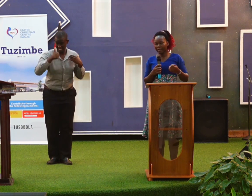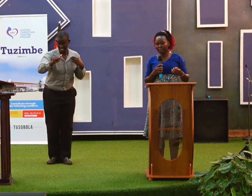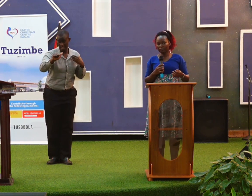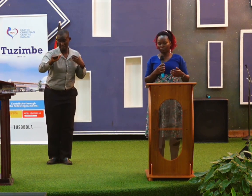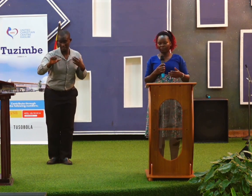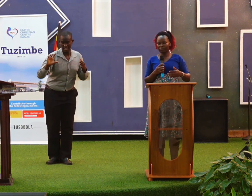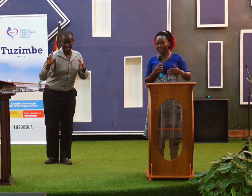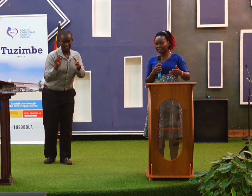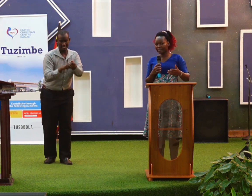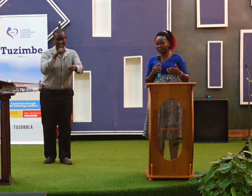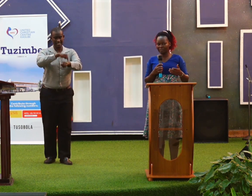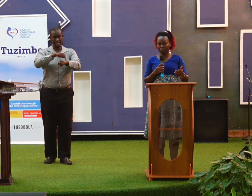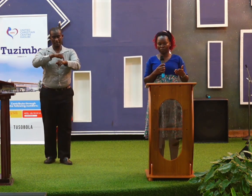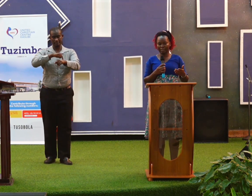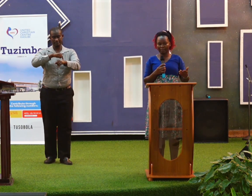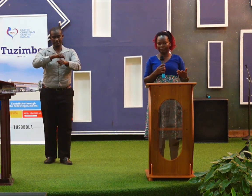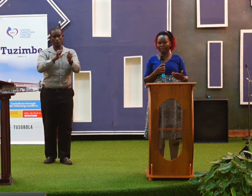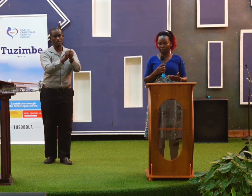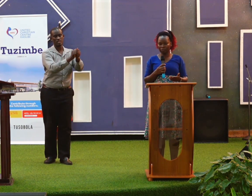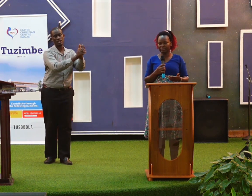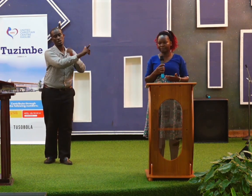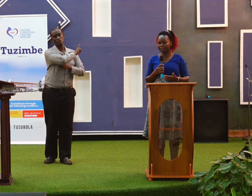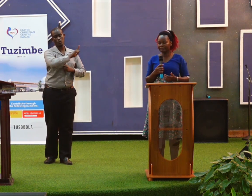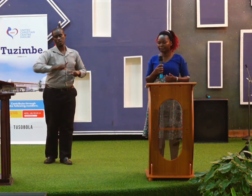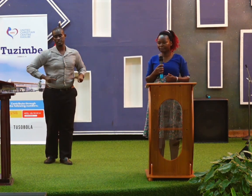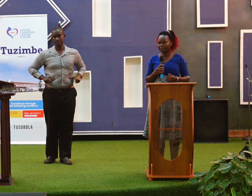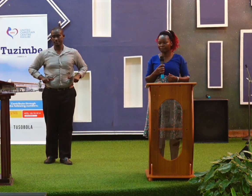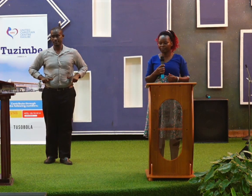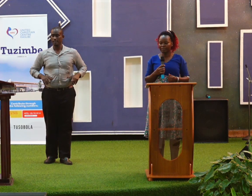train yourself to get that personal time with the Lord